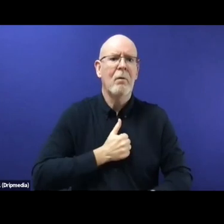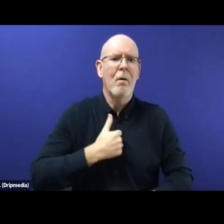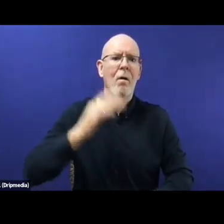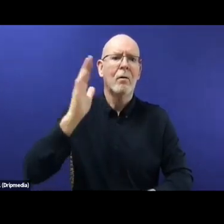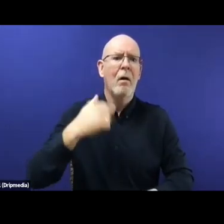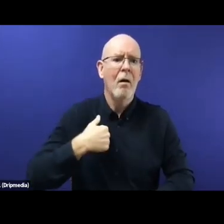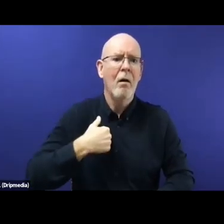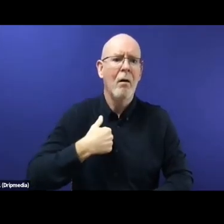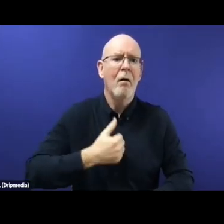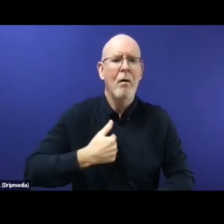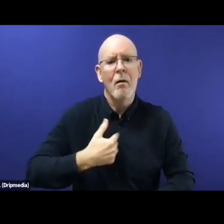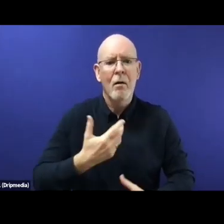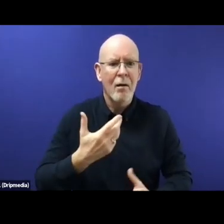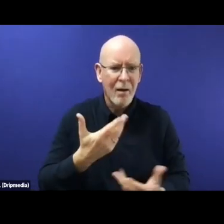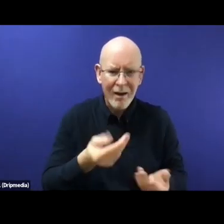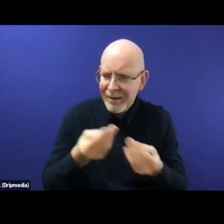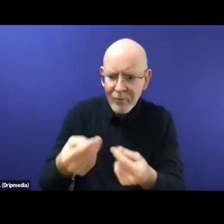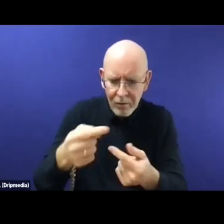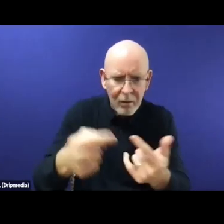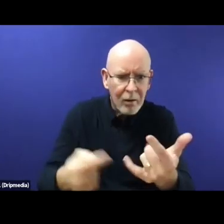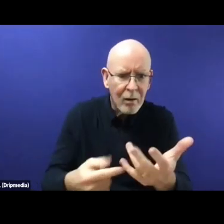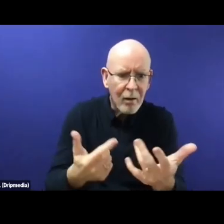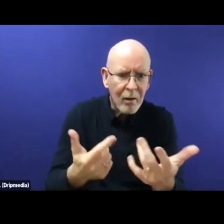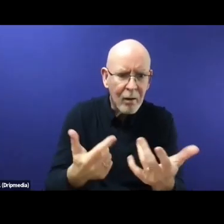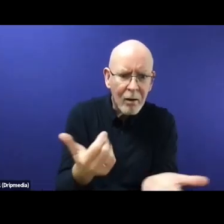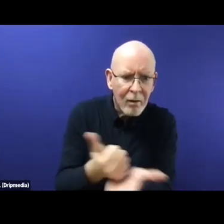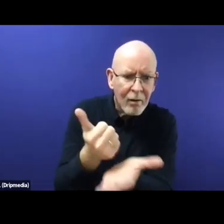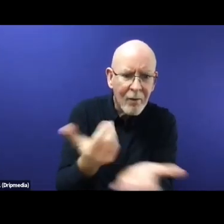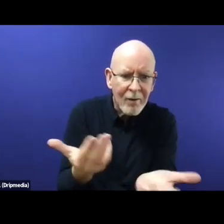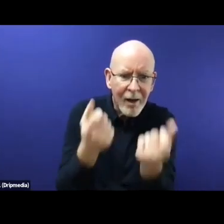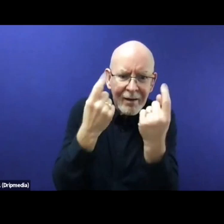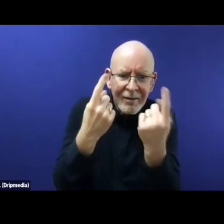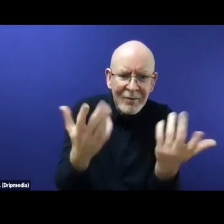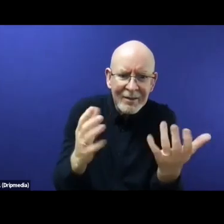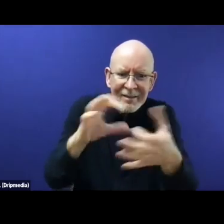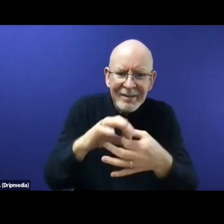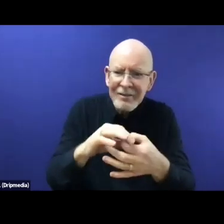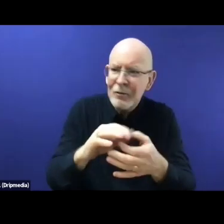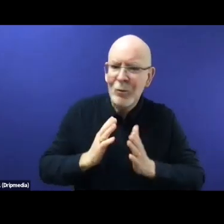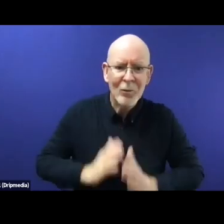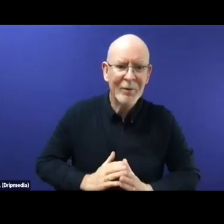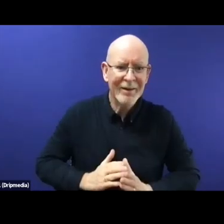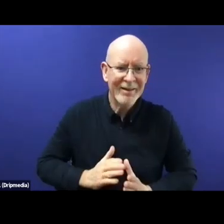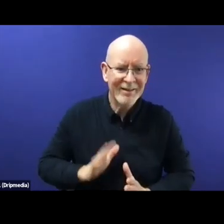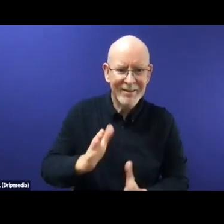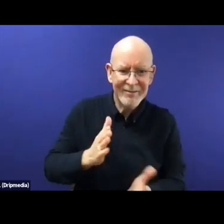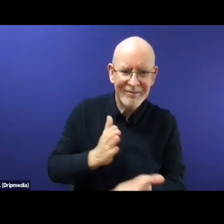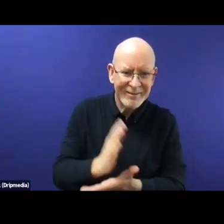elements. If we are talking about in the policy, this